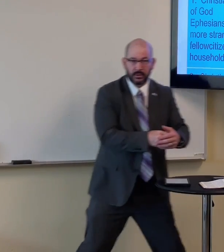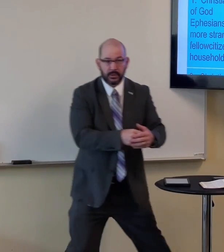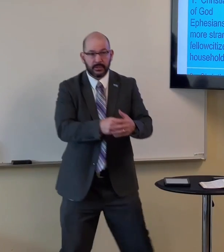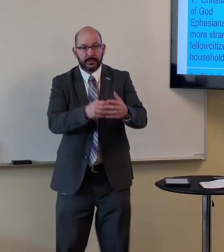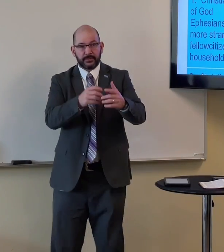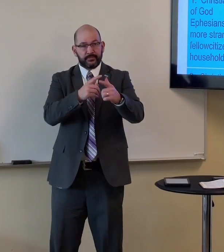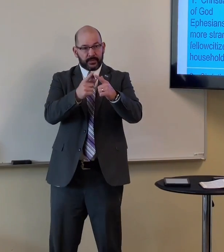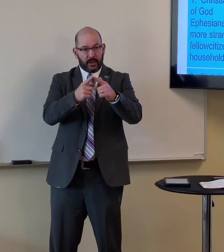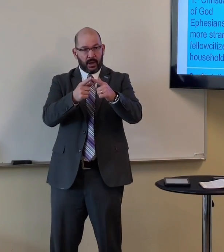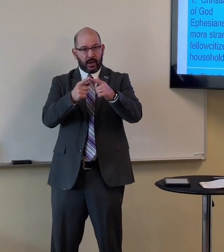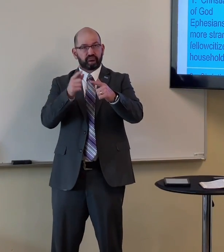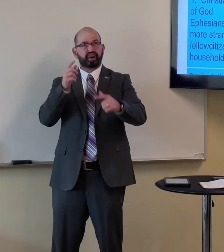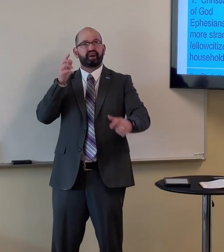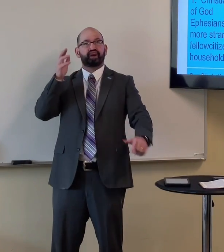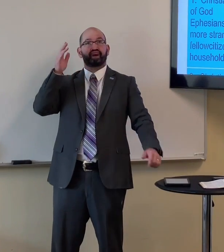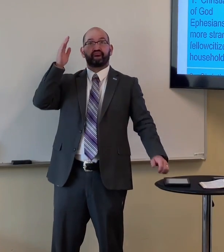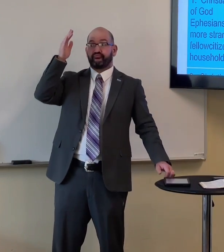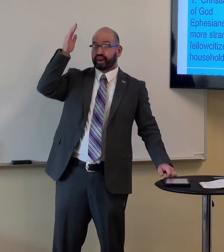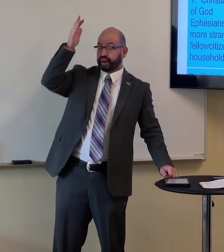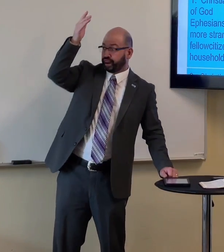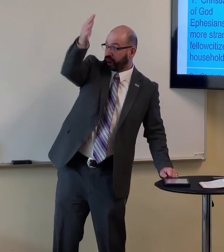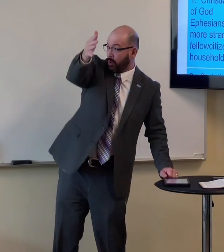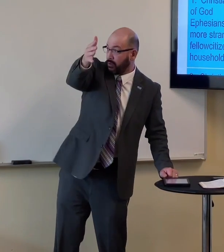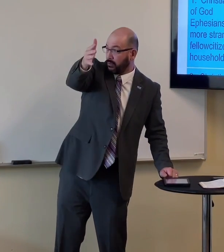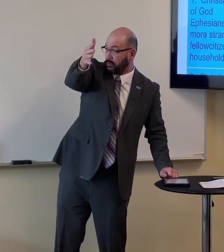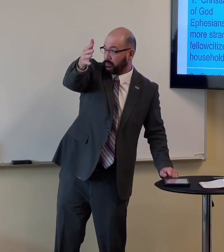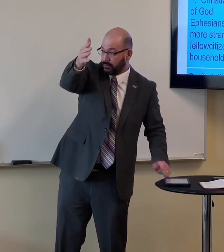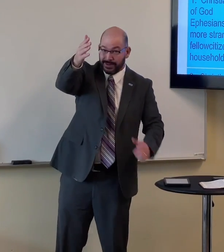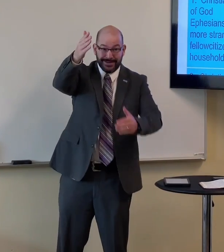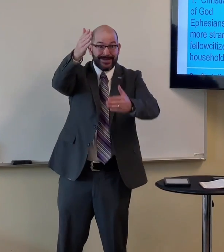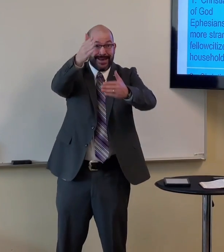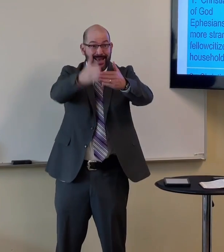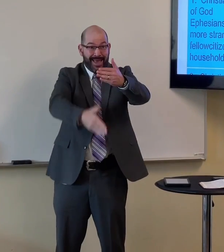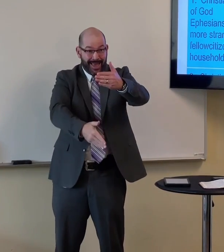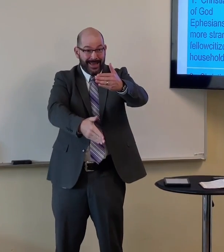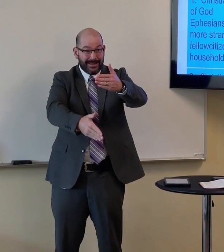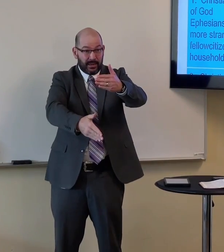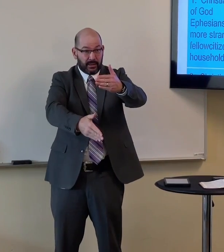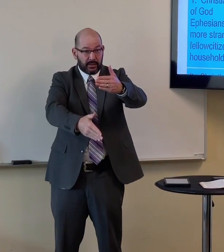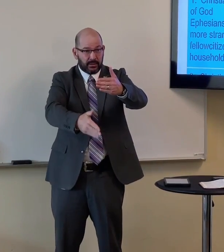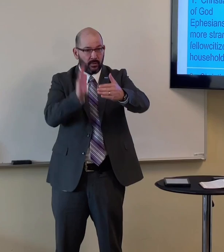follow their prince but in the future that's going to end